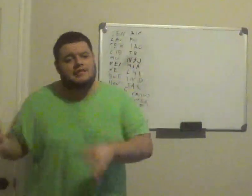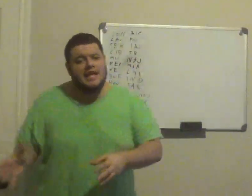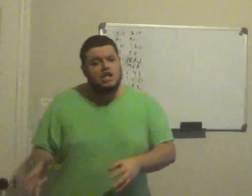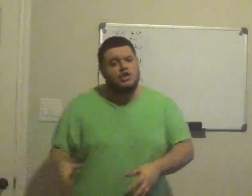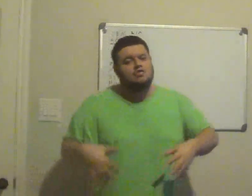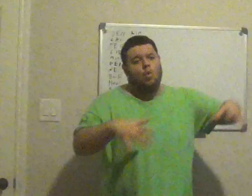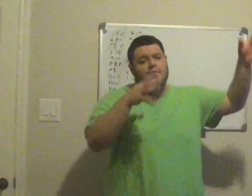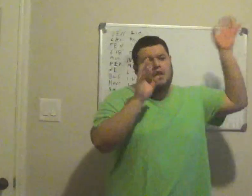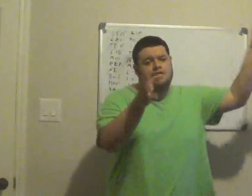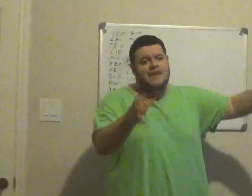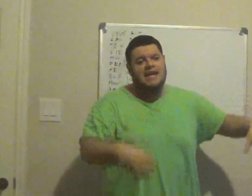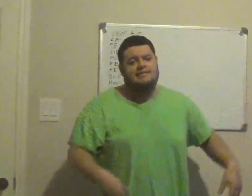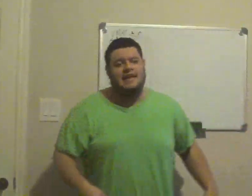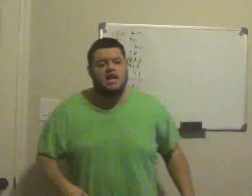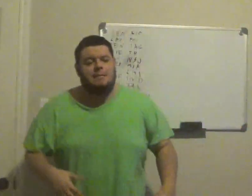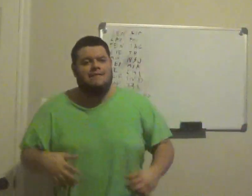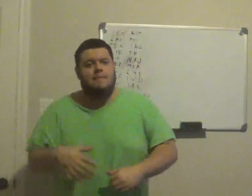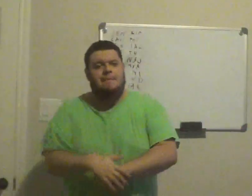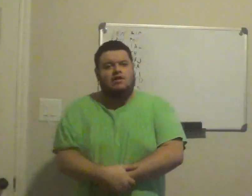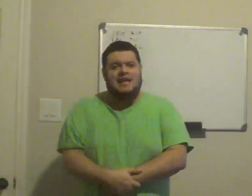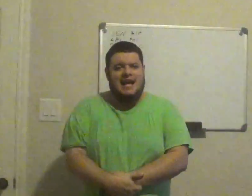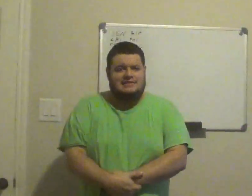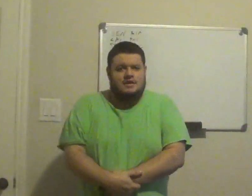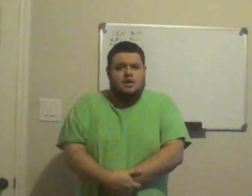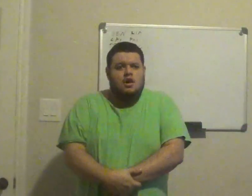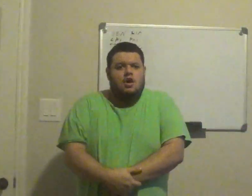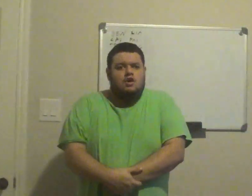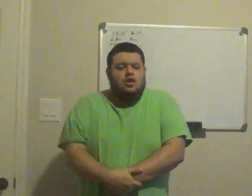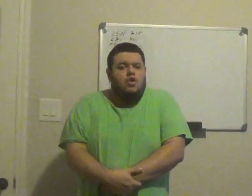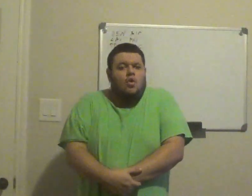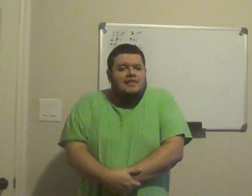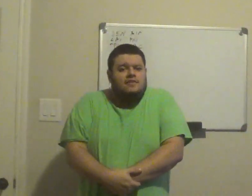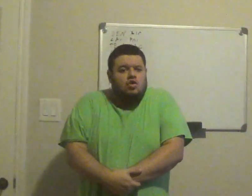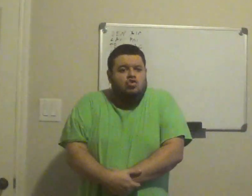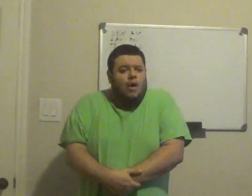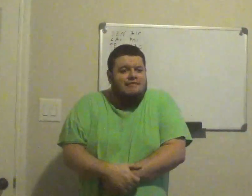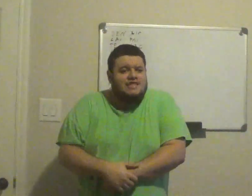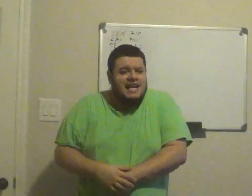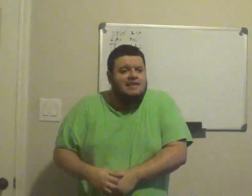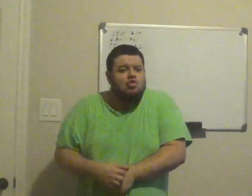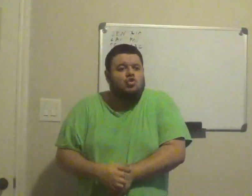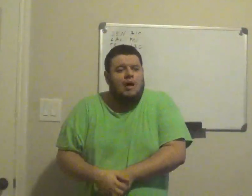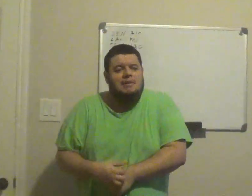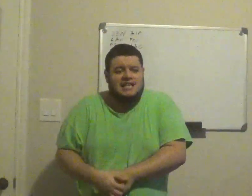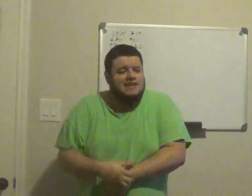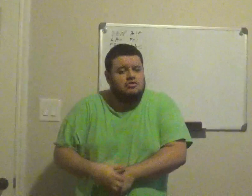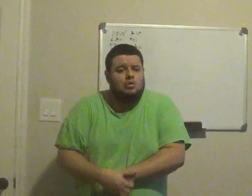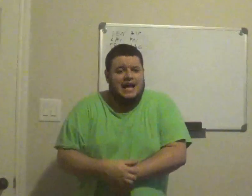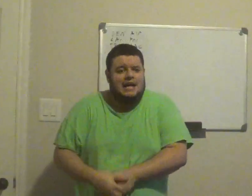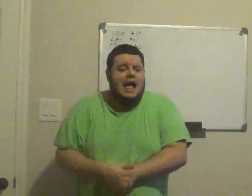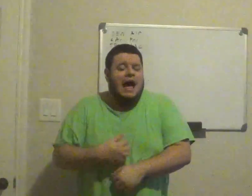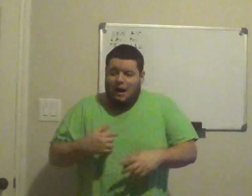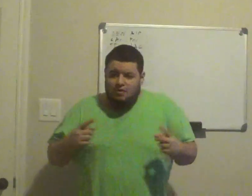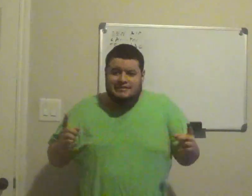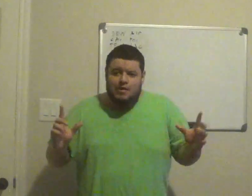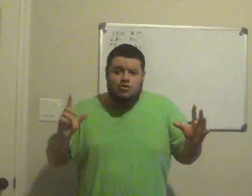Los Angeles or the Las Vegas stadium have been built yet, so you can, you still have chance, you still have a chance to, like, I will seriously